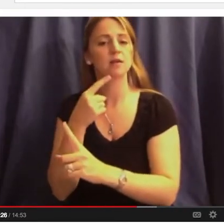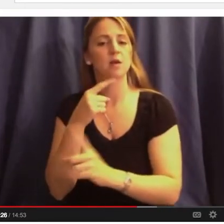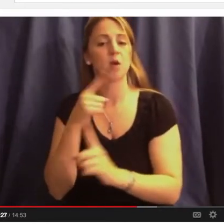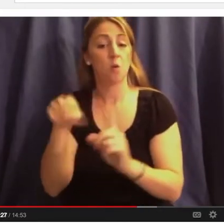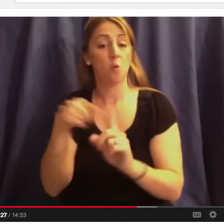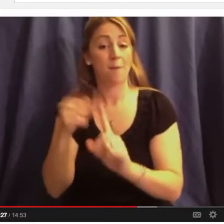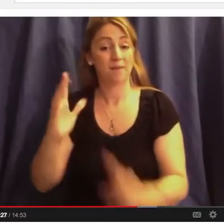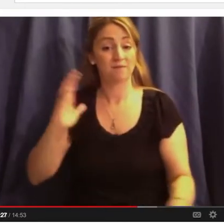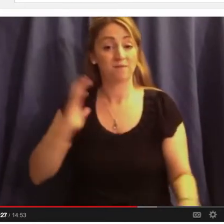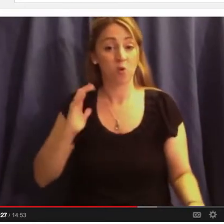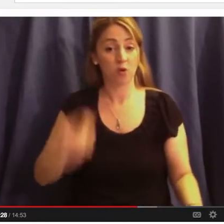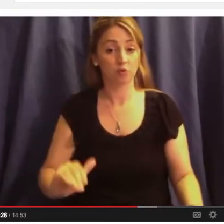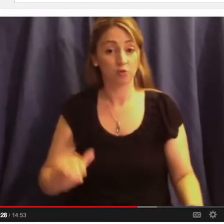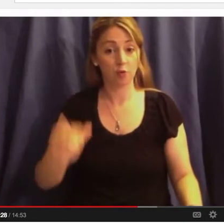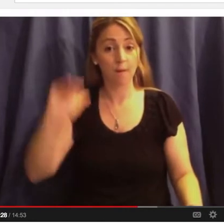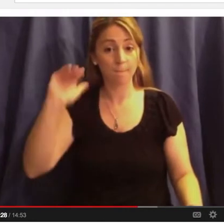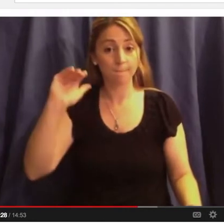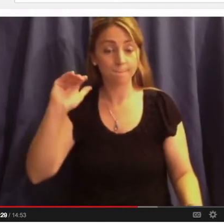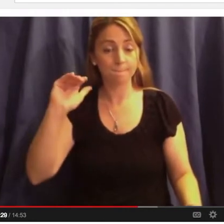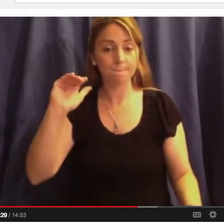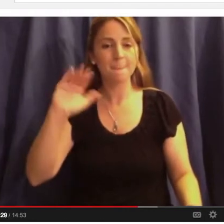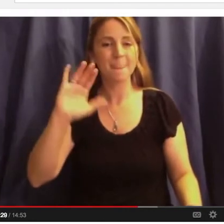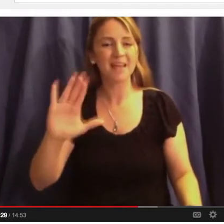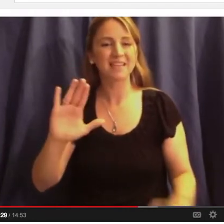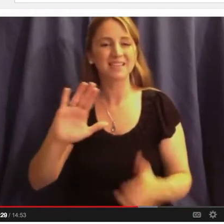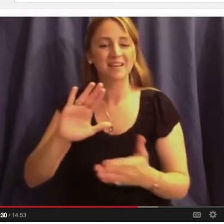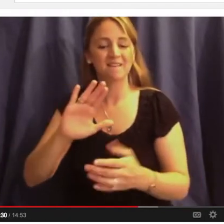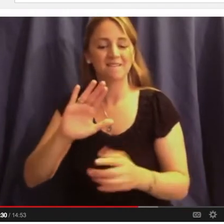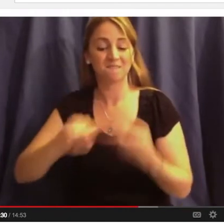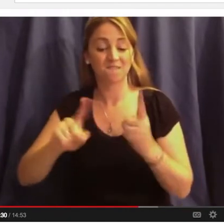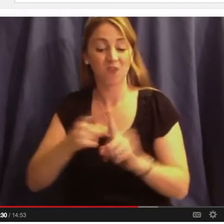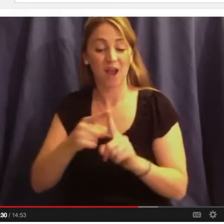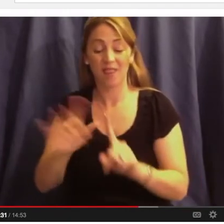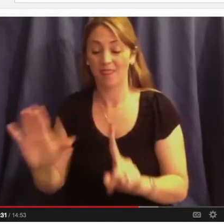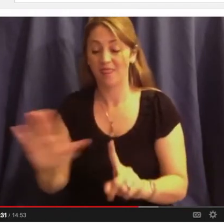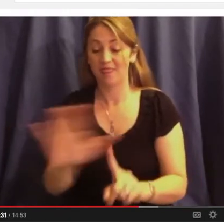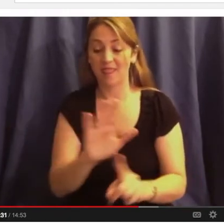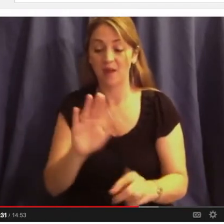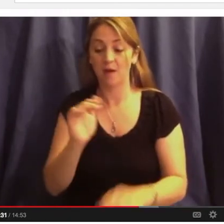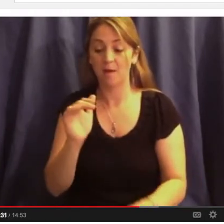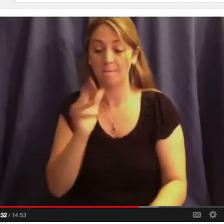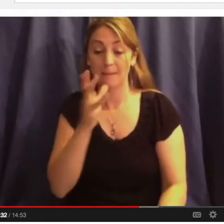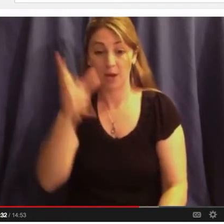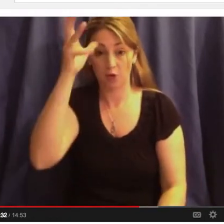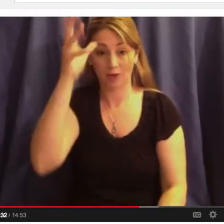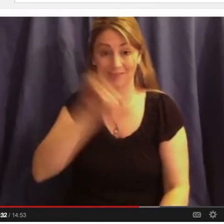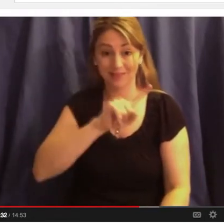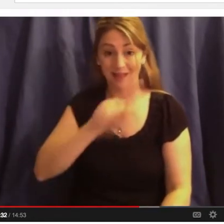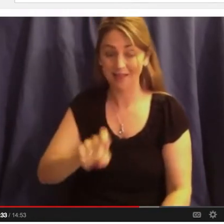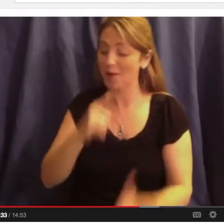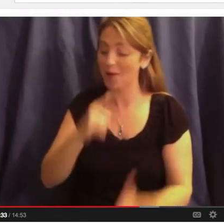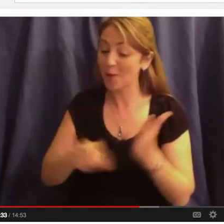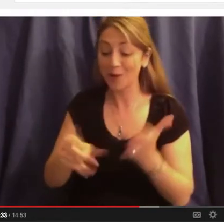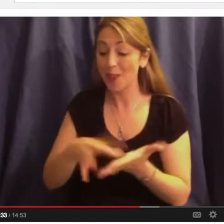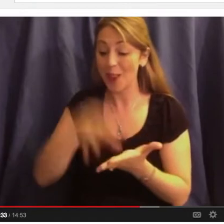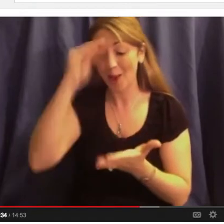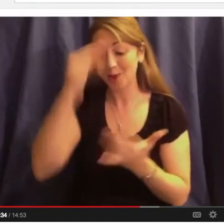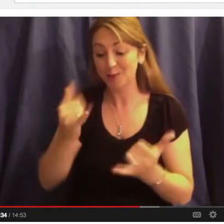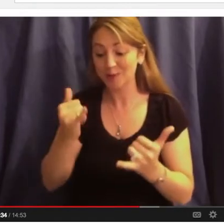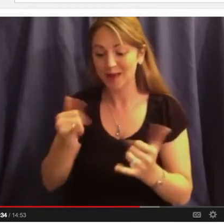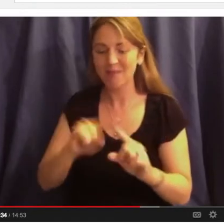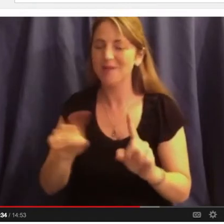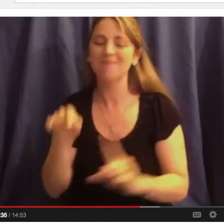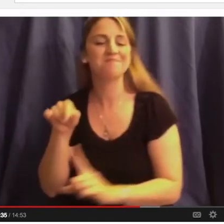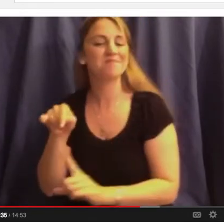friends' parents would ask them, what did you learn in school at the end of the day? And he said, in contrast, his Jewish mother would